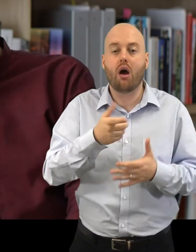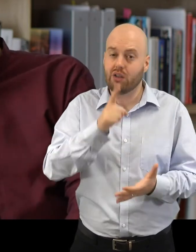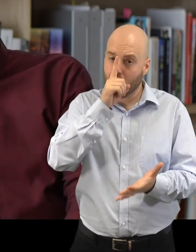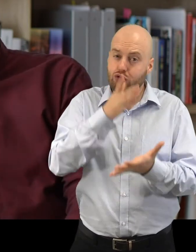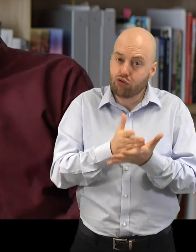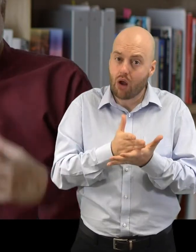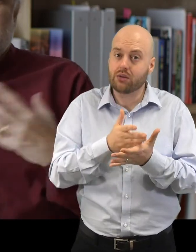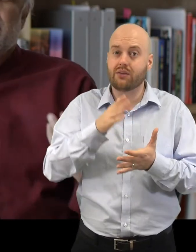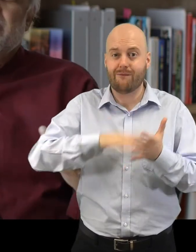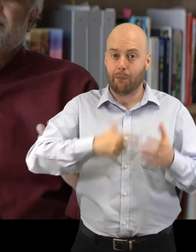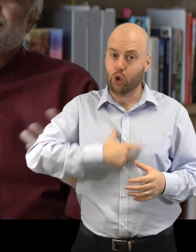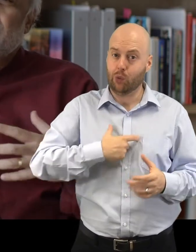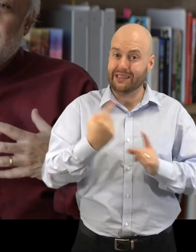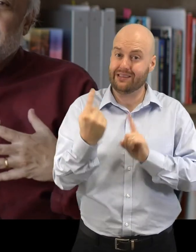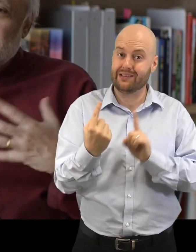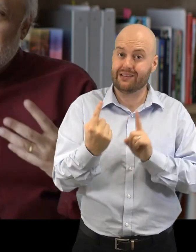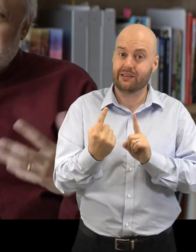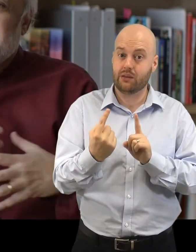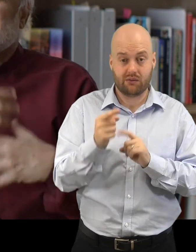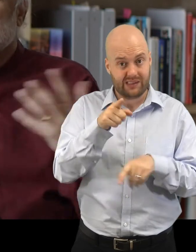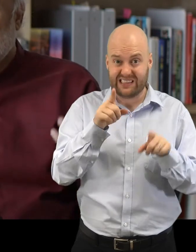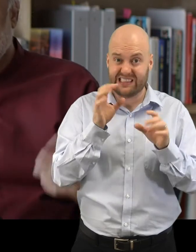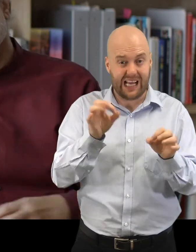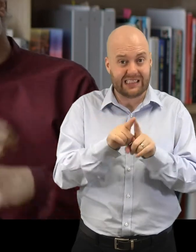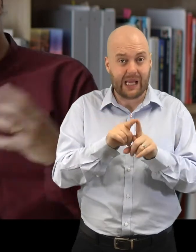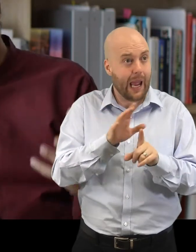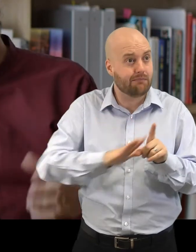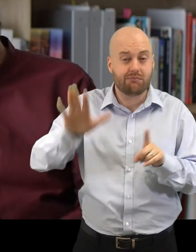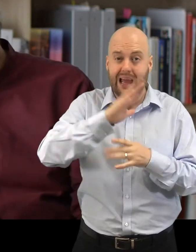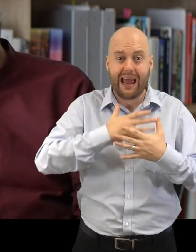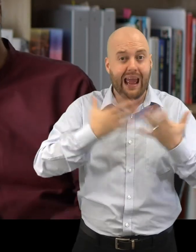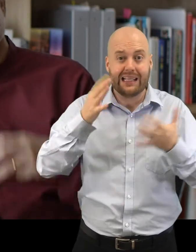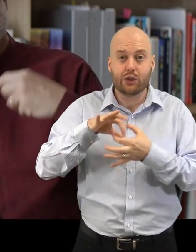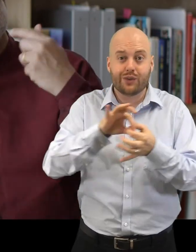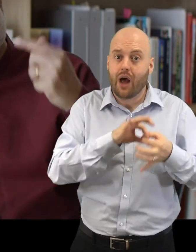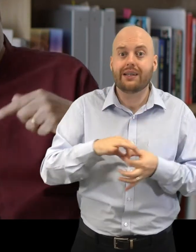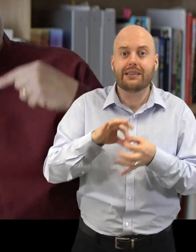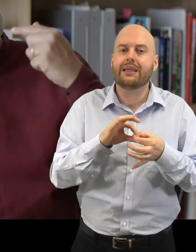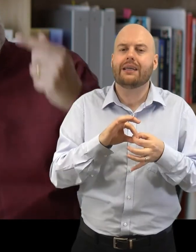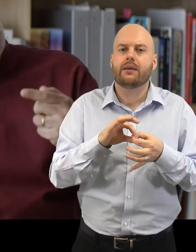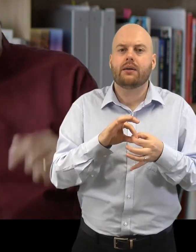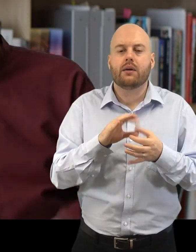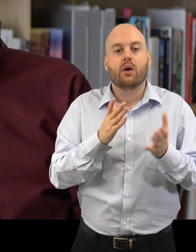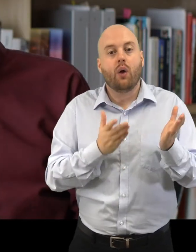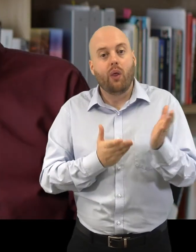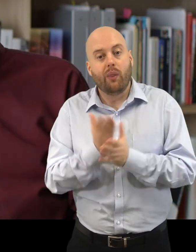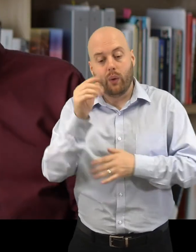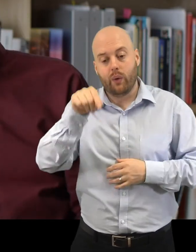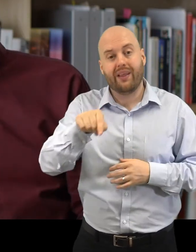the trust that we begin to develop between us as human beings in any societies. And it's through that trust that we actually